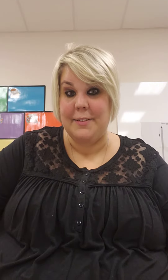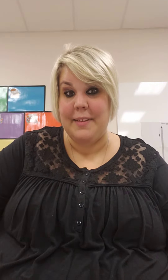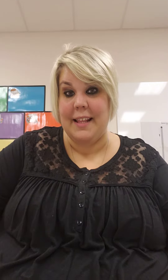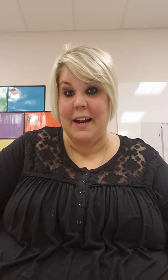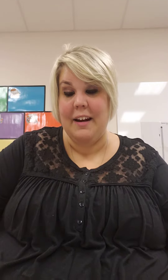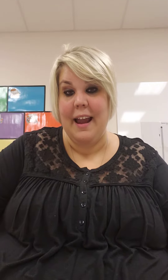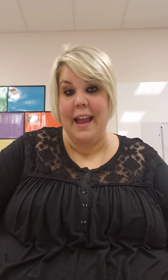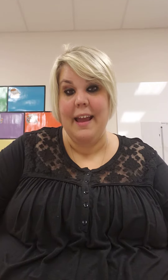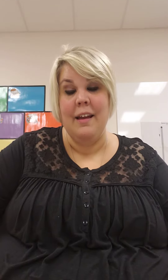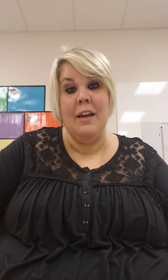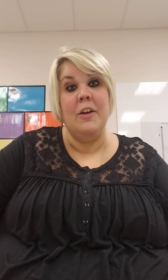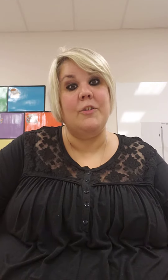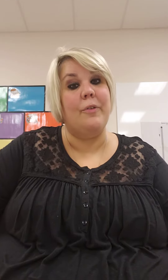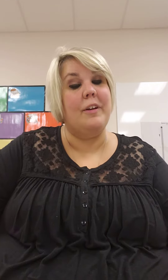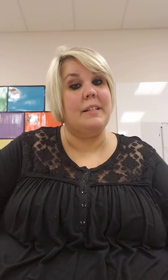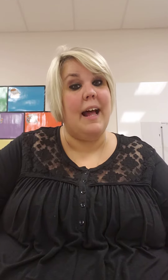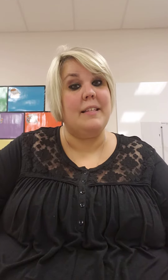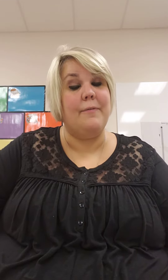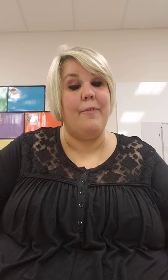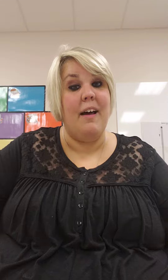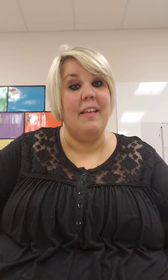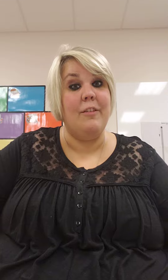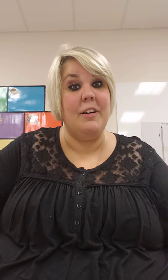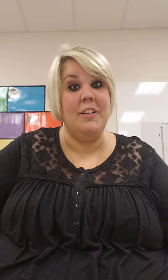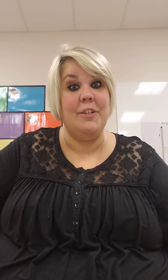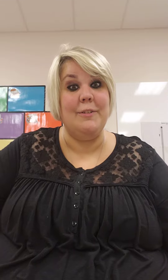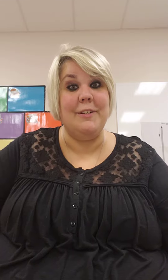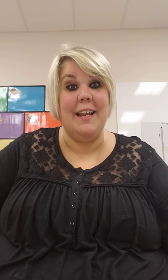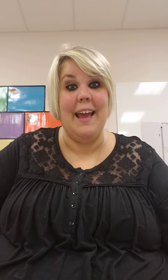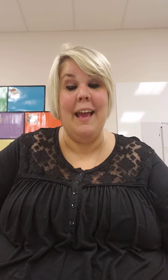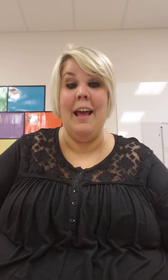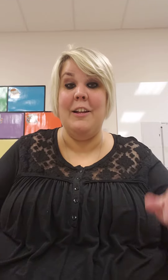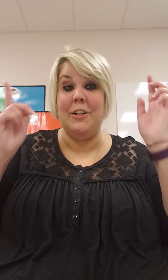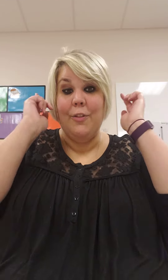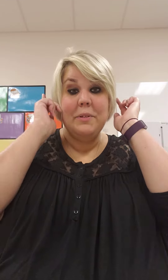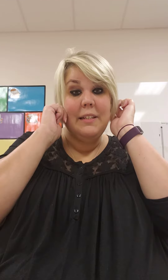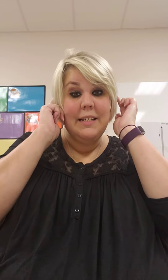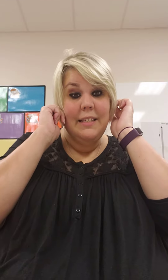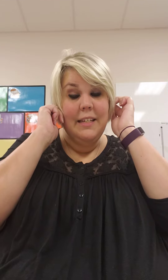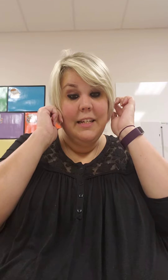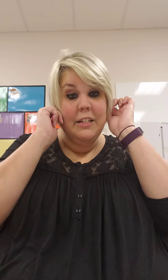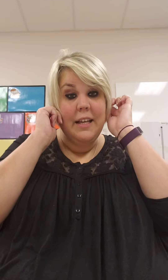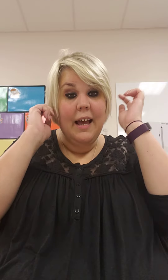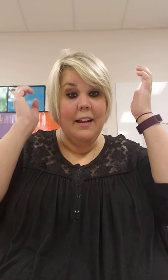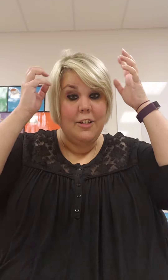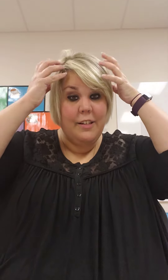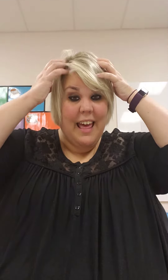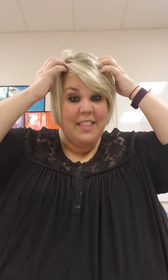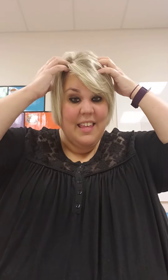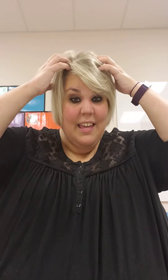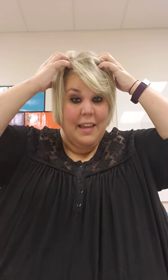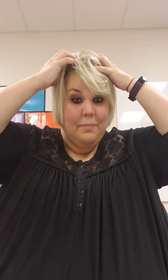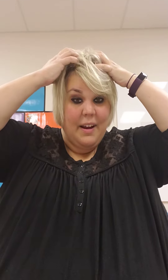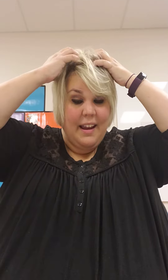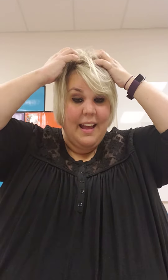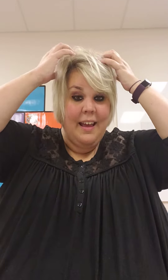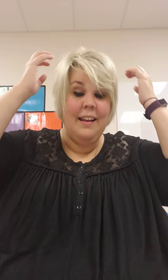with letter A. So there's lots of fun and learning to do today. Turn those listening ears on, turn that thinking brain on,